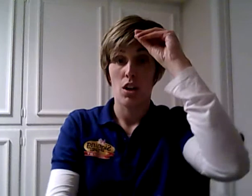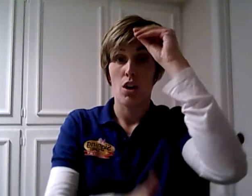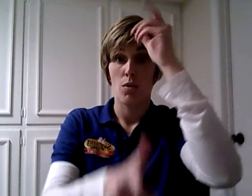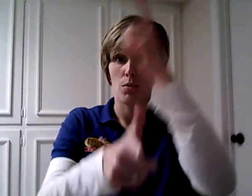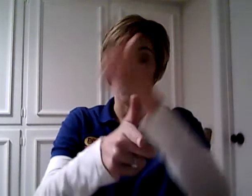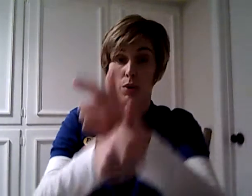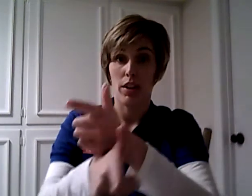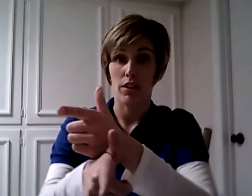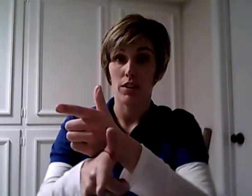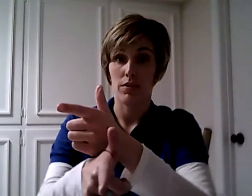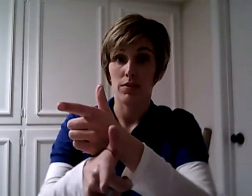Brother.